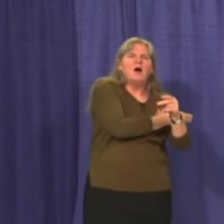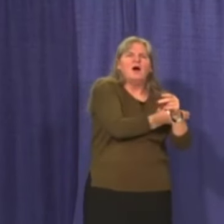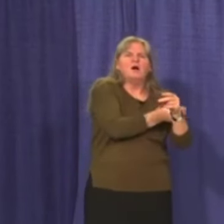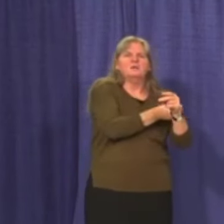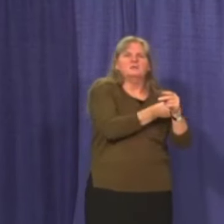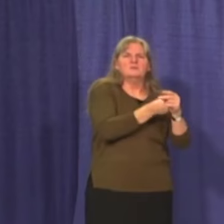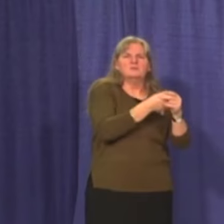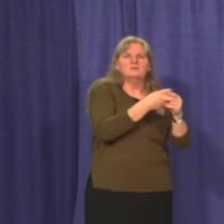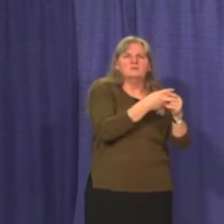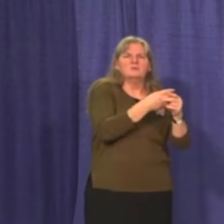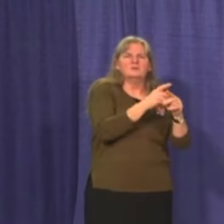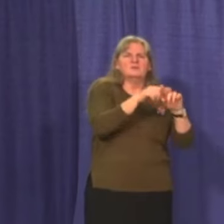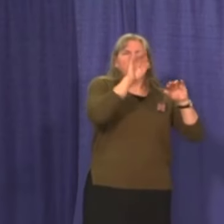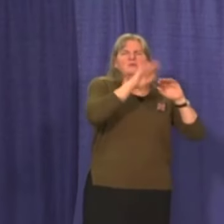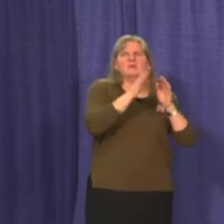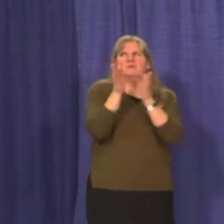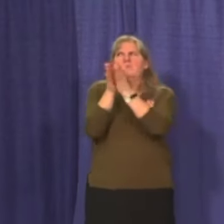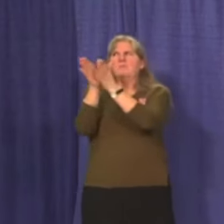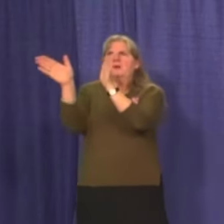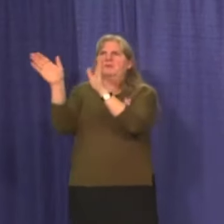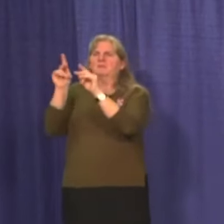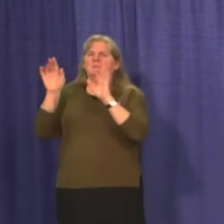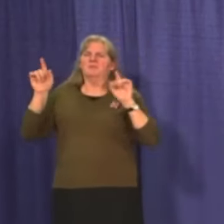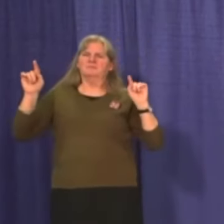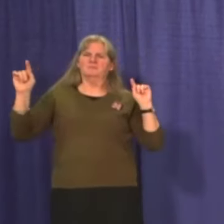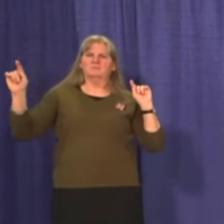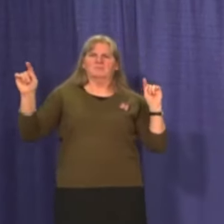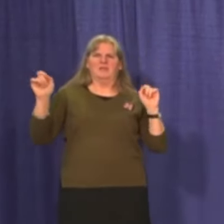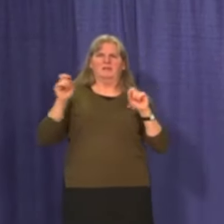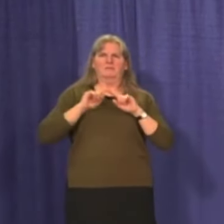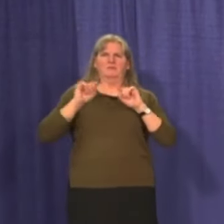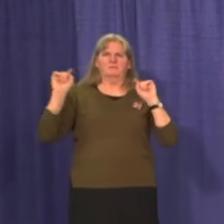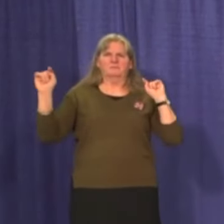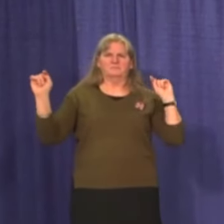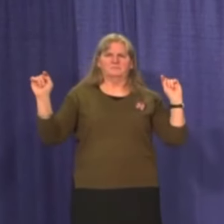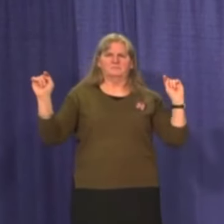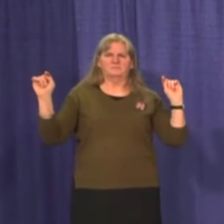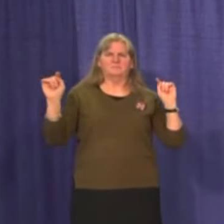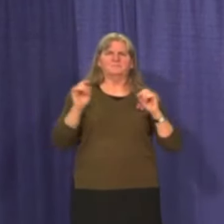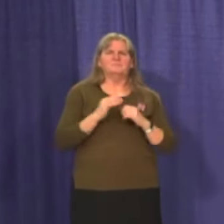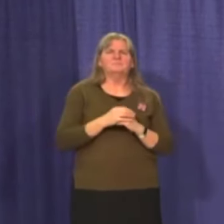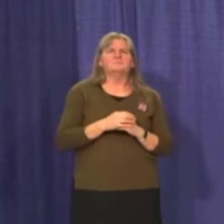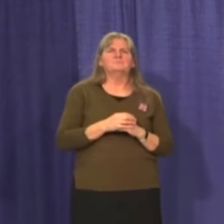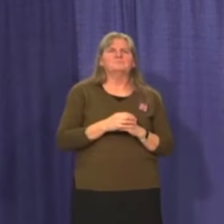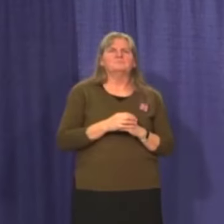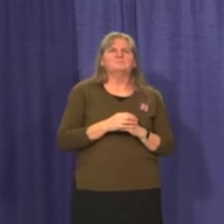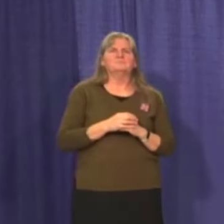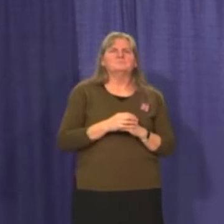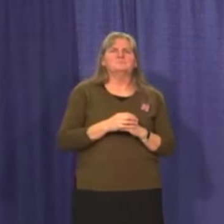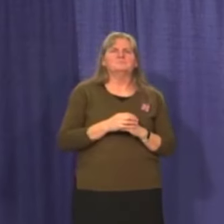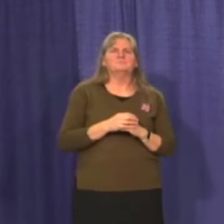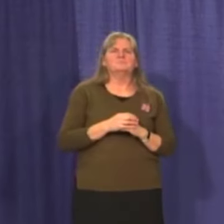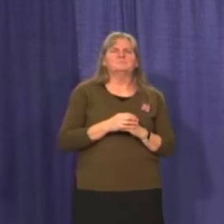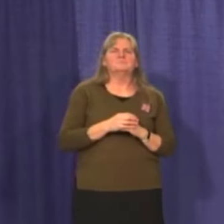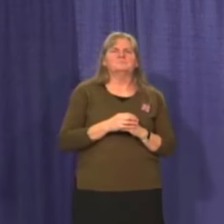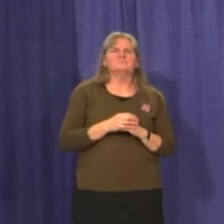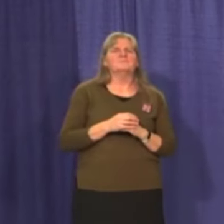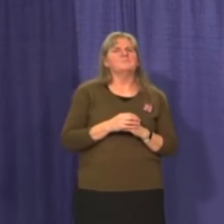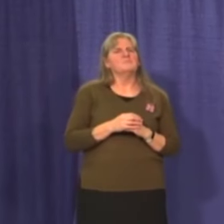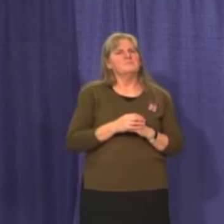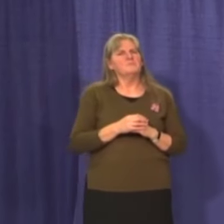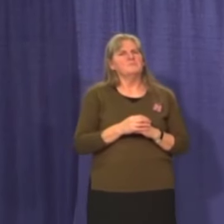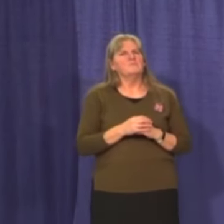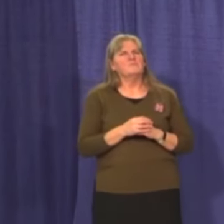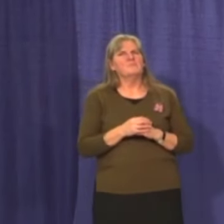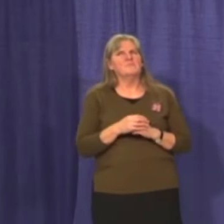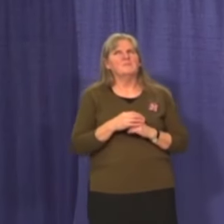in, in the public and, and for members of the public. Um, the, uh, uh, I, I think it's, it's quite